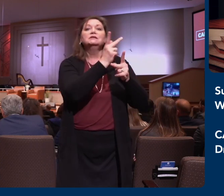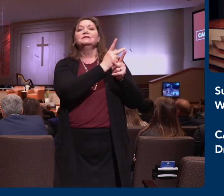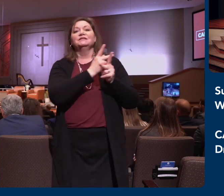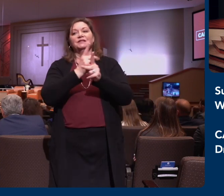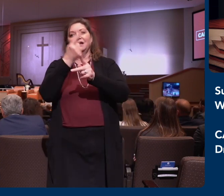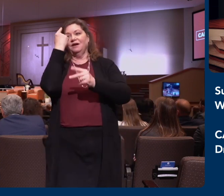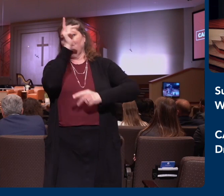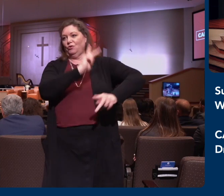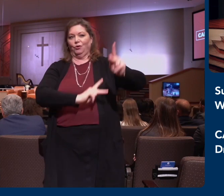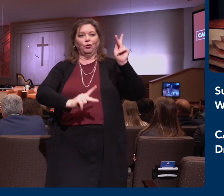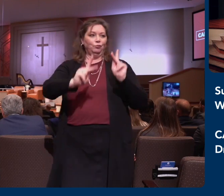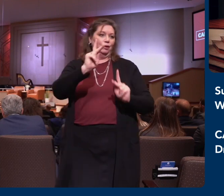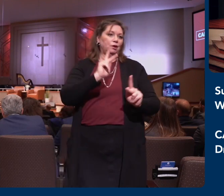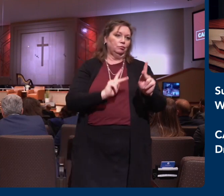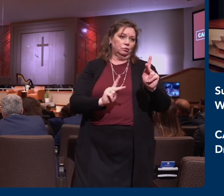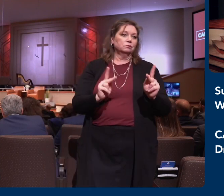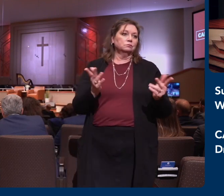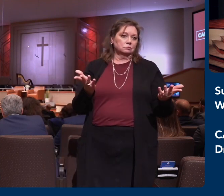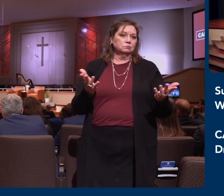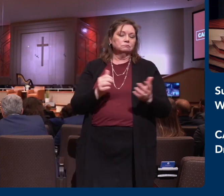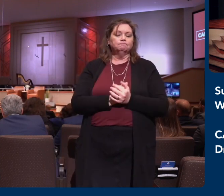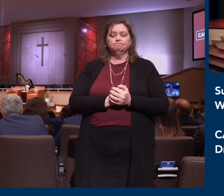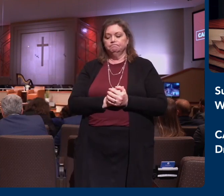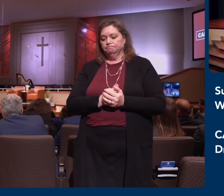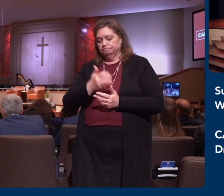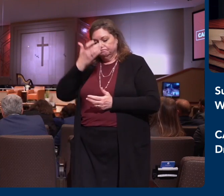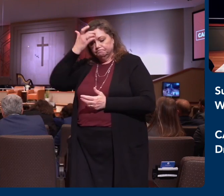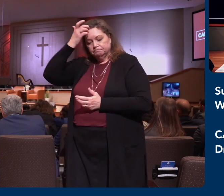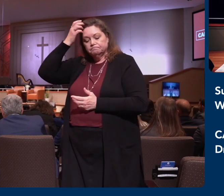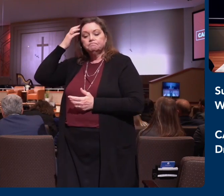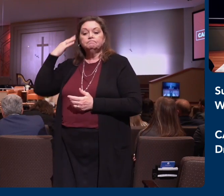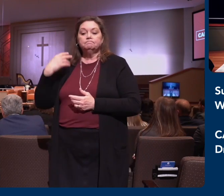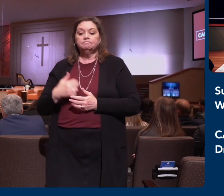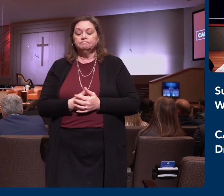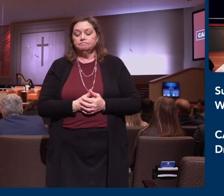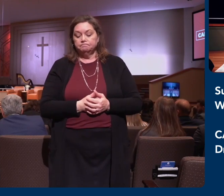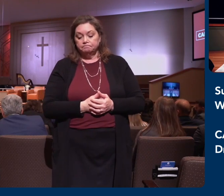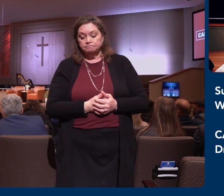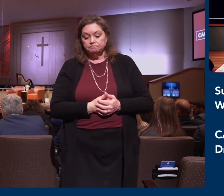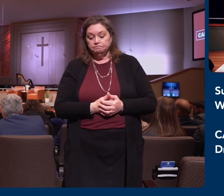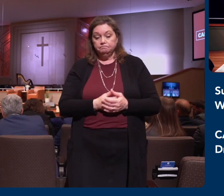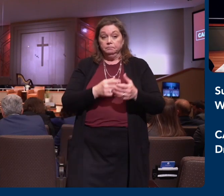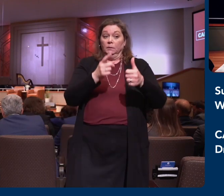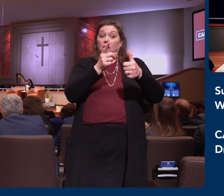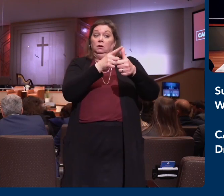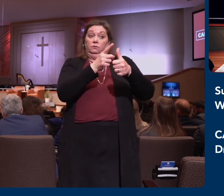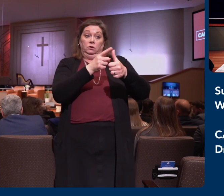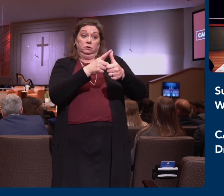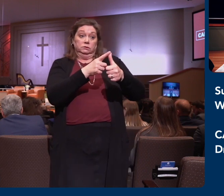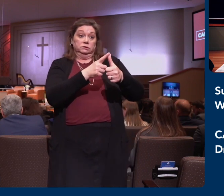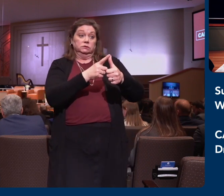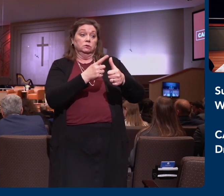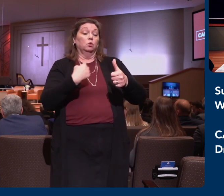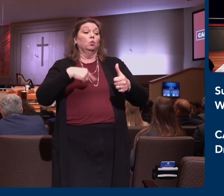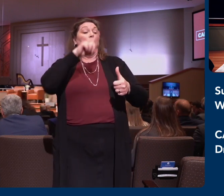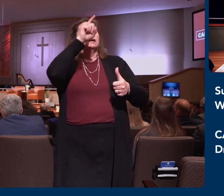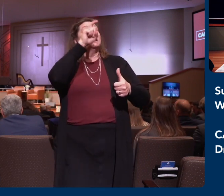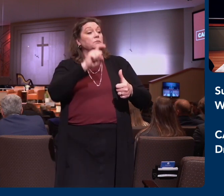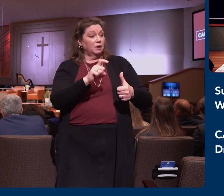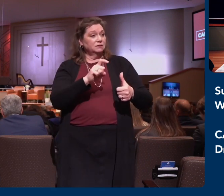God has placed in our ministry, I want to share with you three priorities that we must have in our life. Number one, we must prioritize thankfulness. We